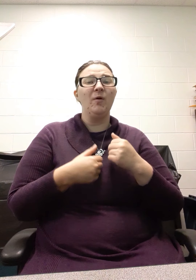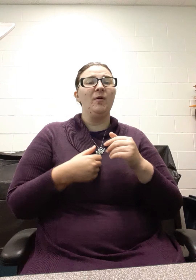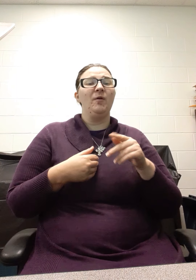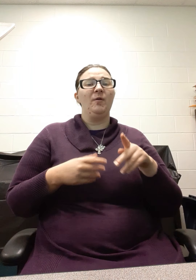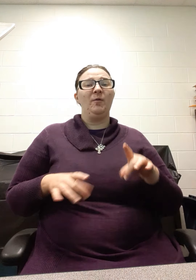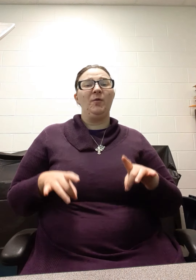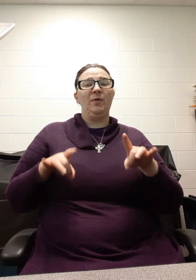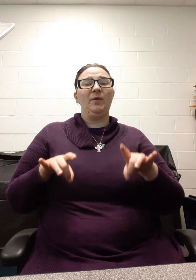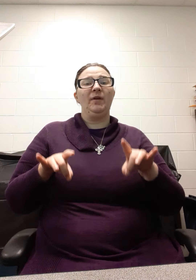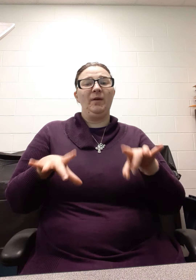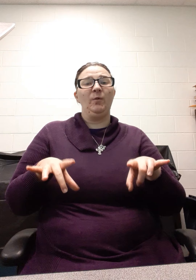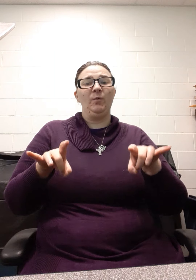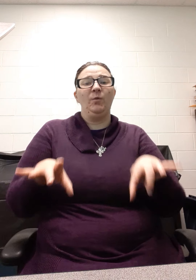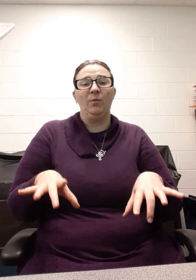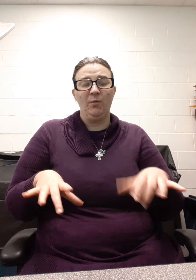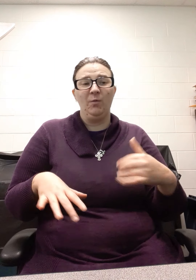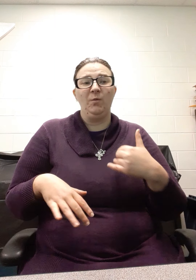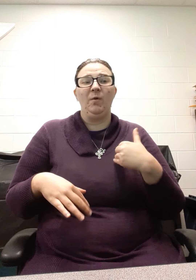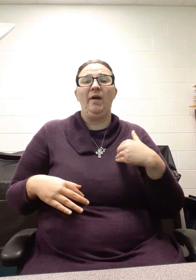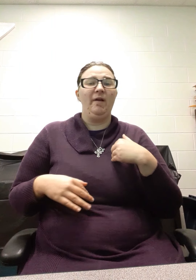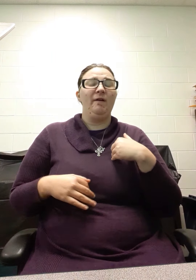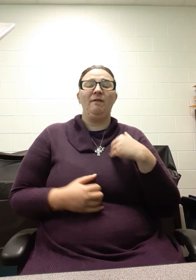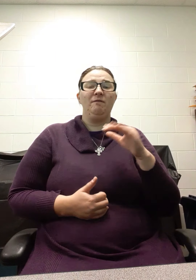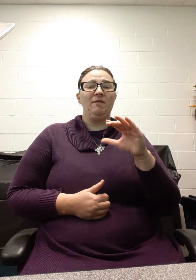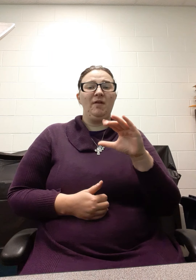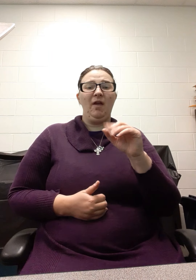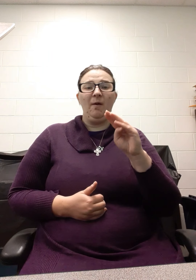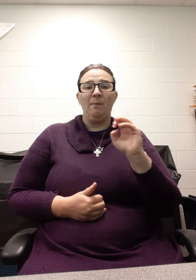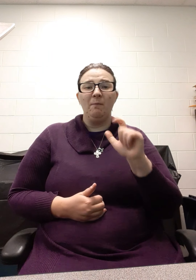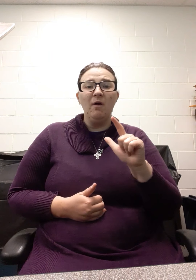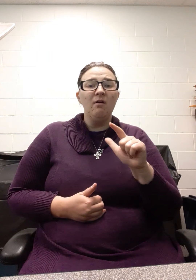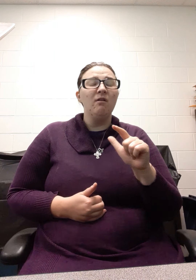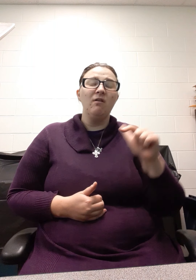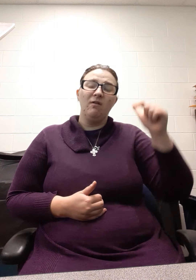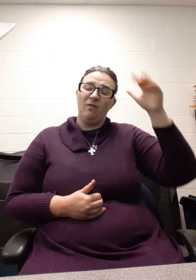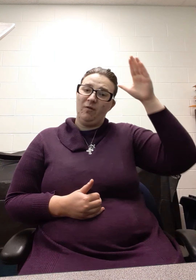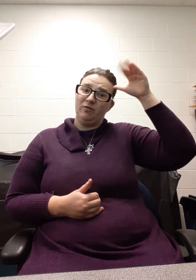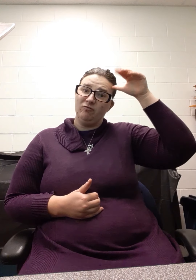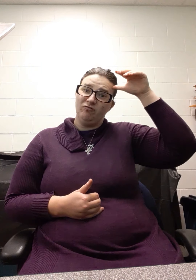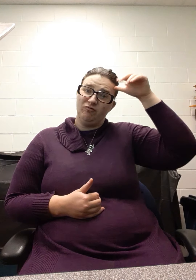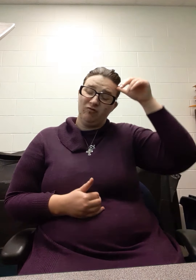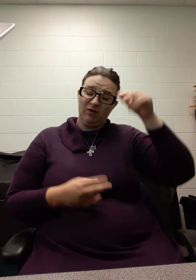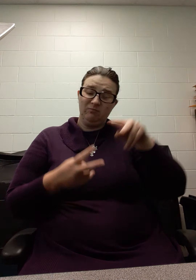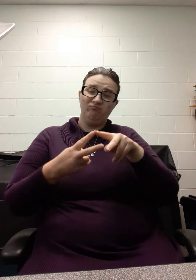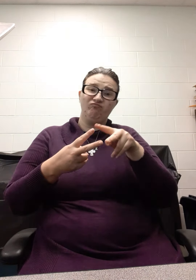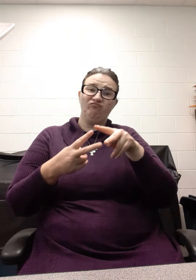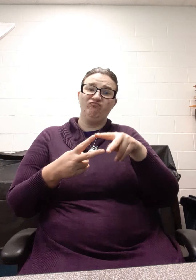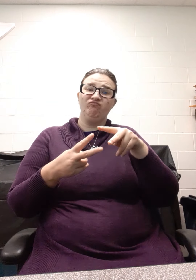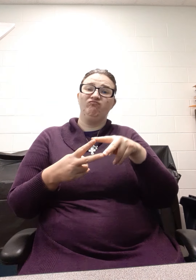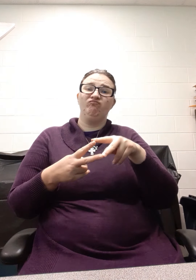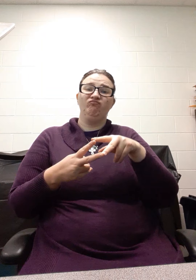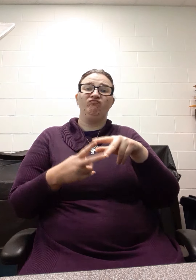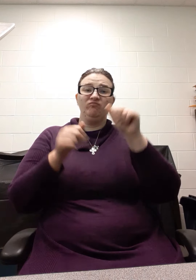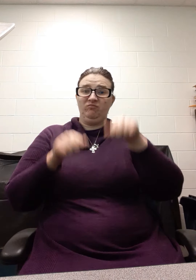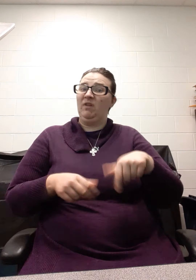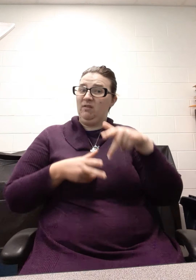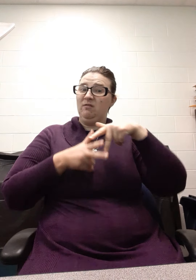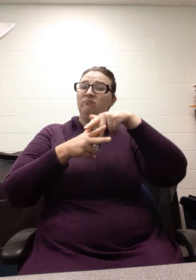and donkeys, the camels and donkeys, we actually have rides on those that people can take. We also